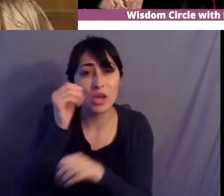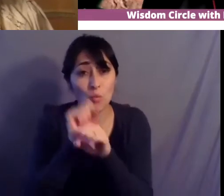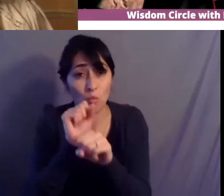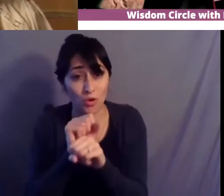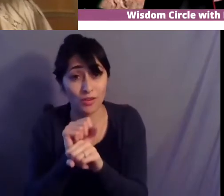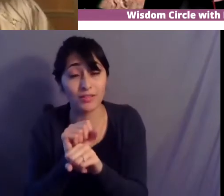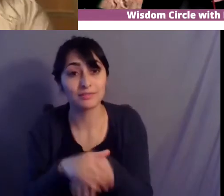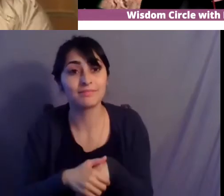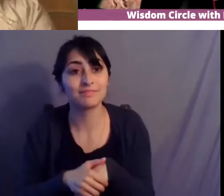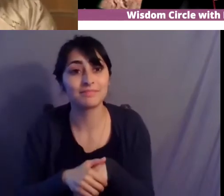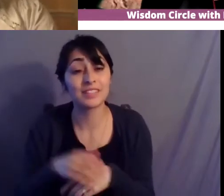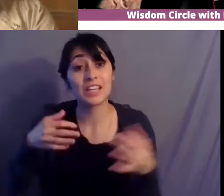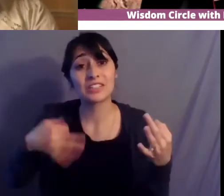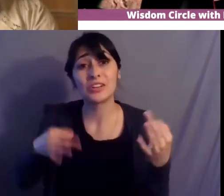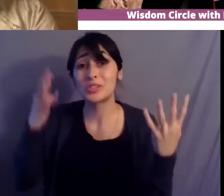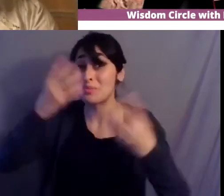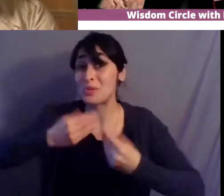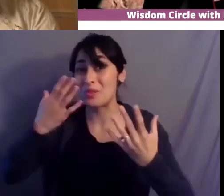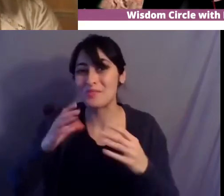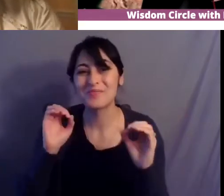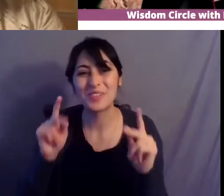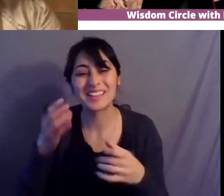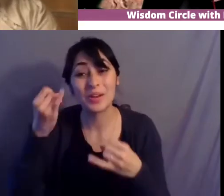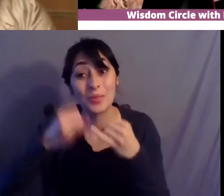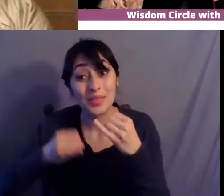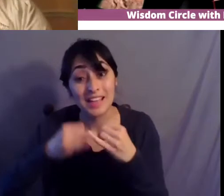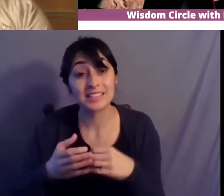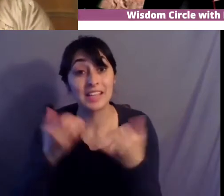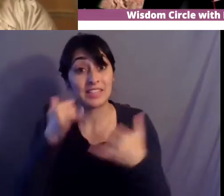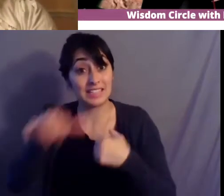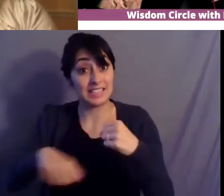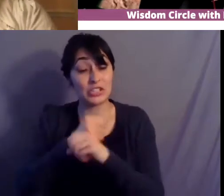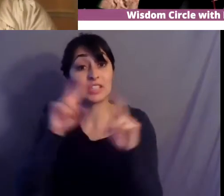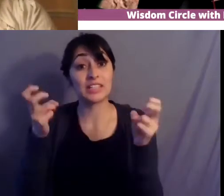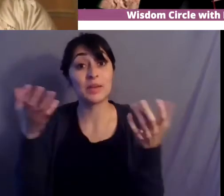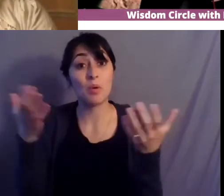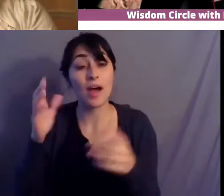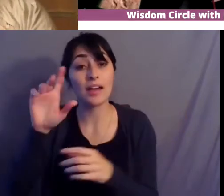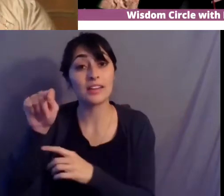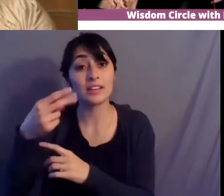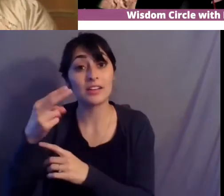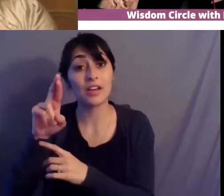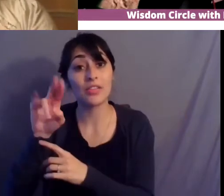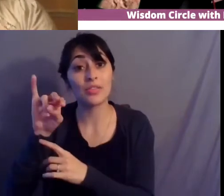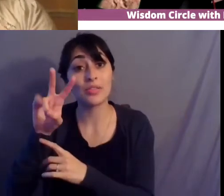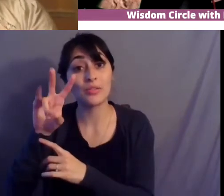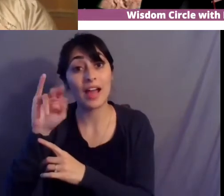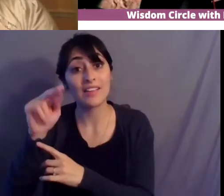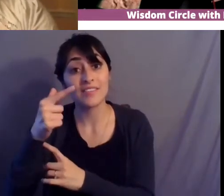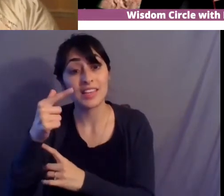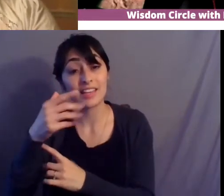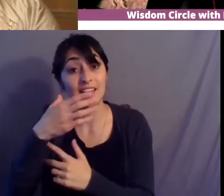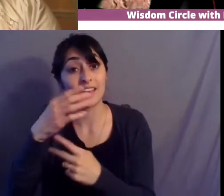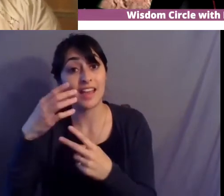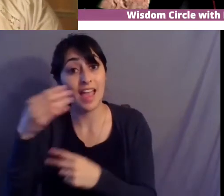beautiful and lastly our theme this year is thriving in purpose what does this mean to you in this